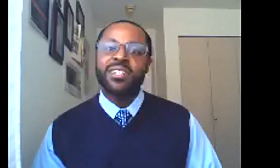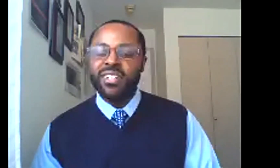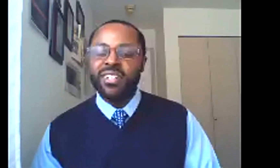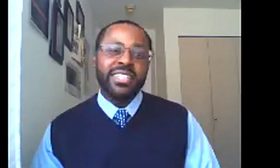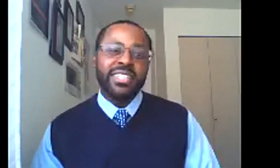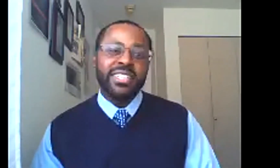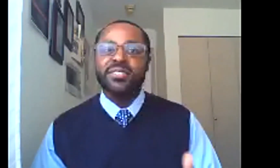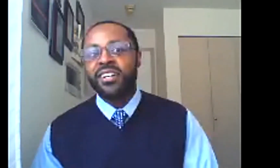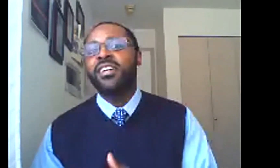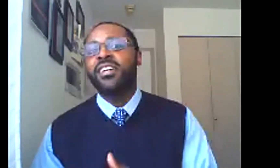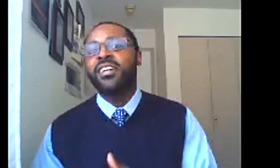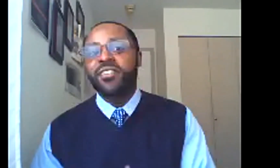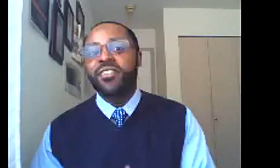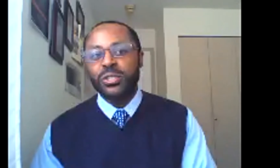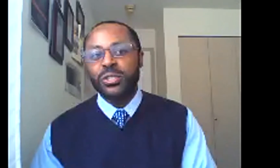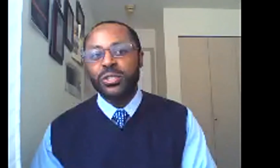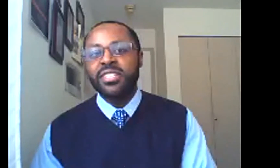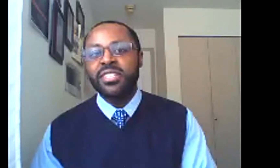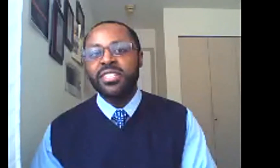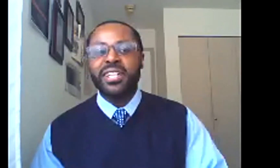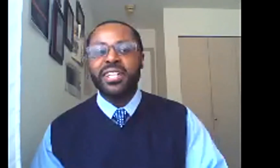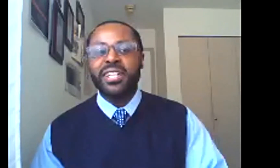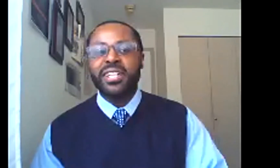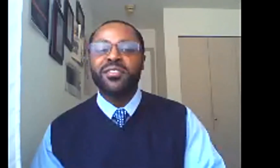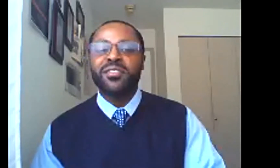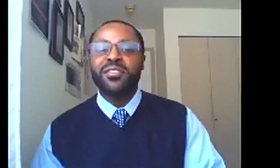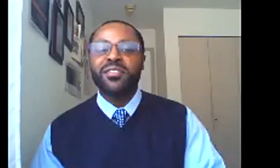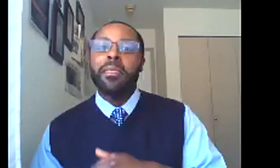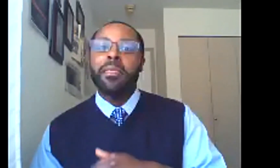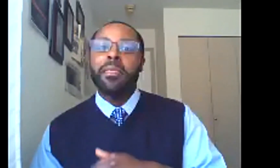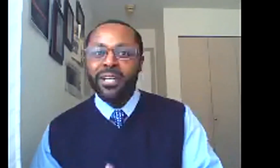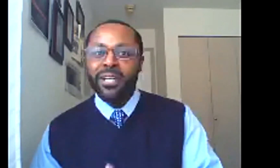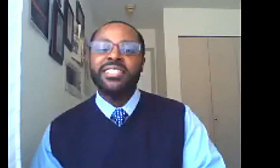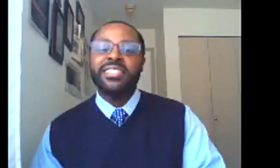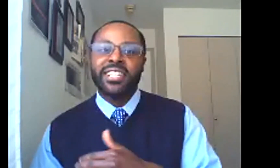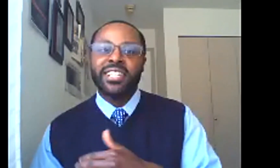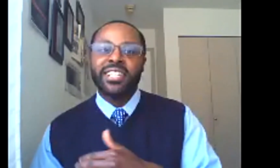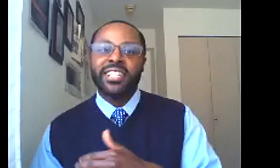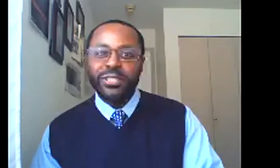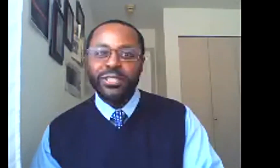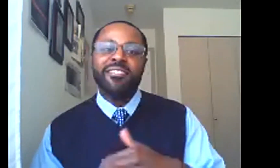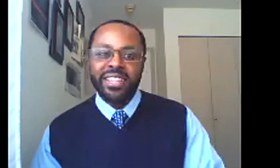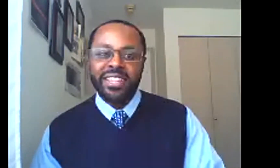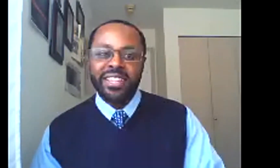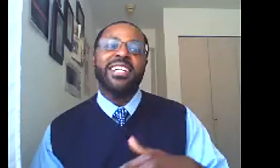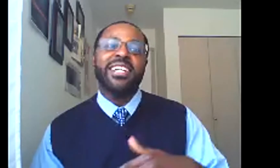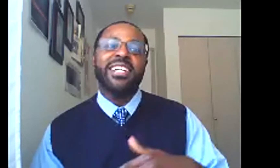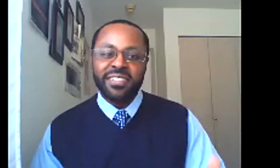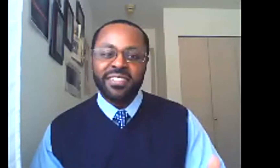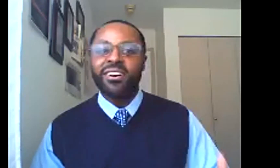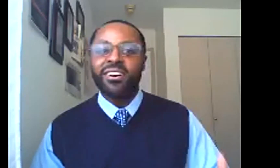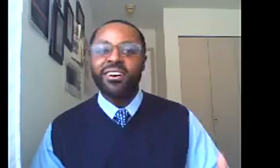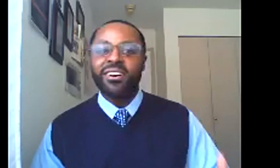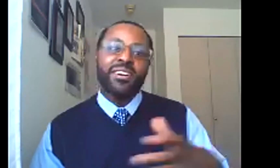on elected officials, on various institutions where if you can have parents and college students and faith